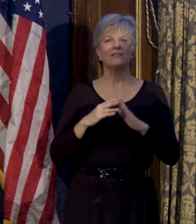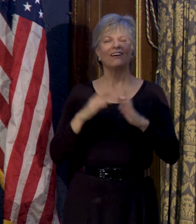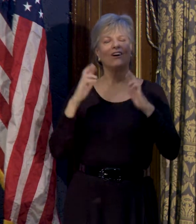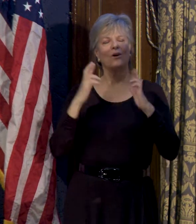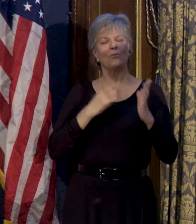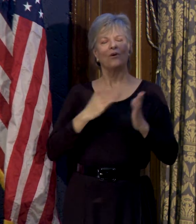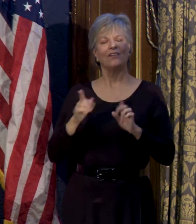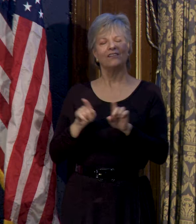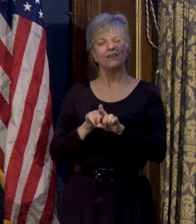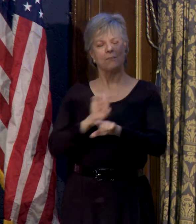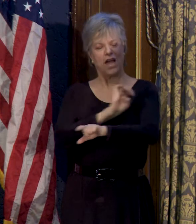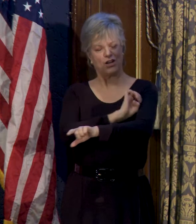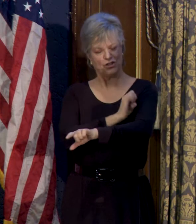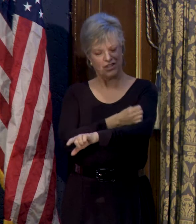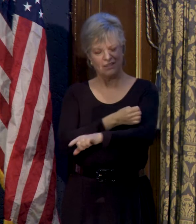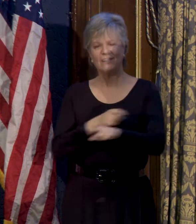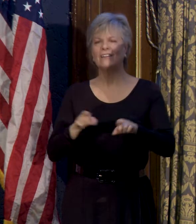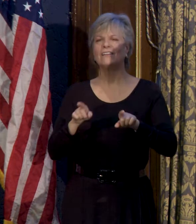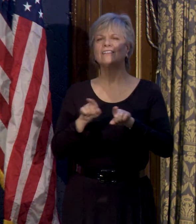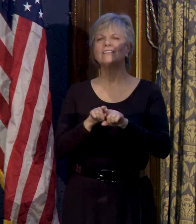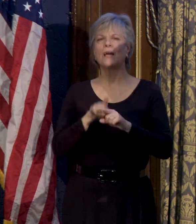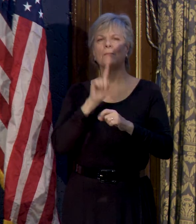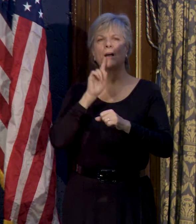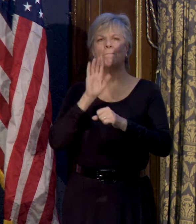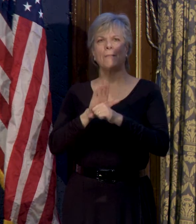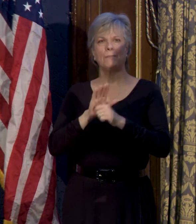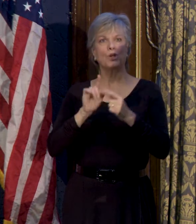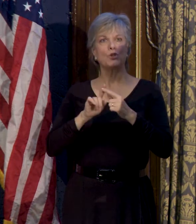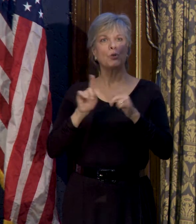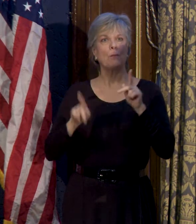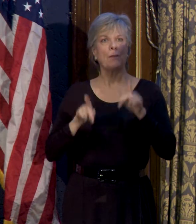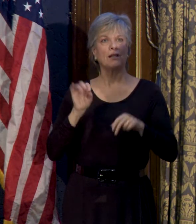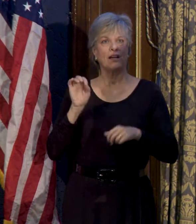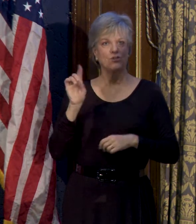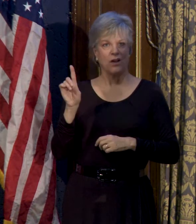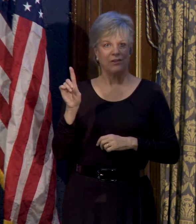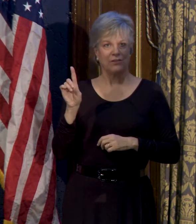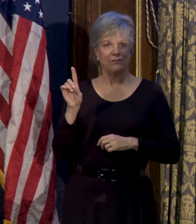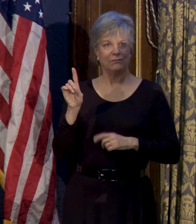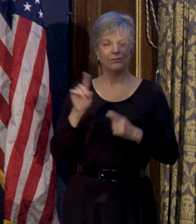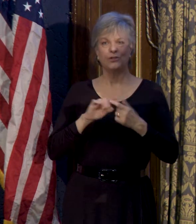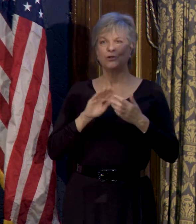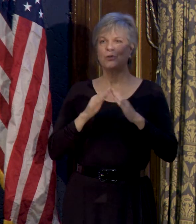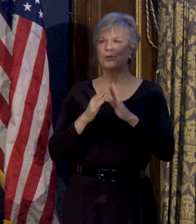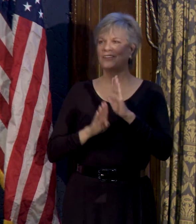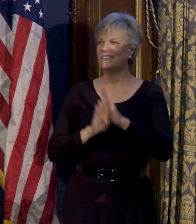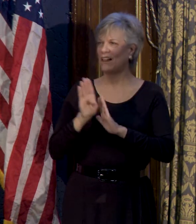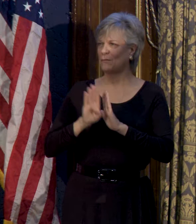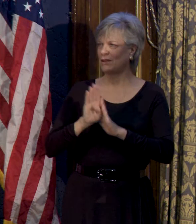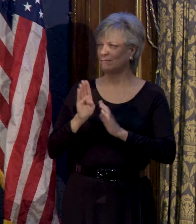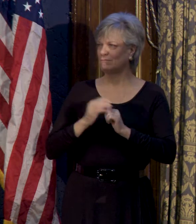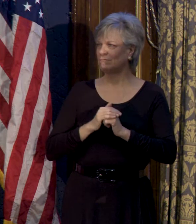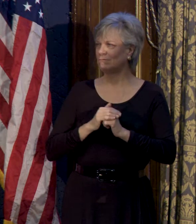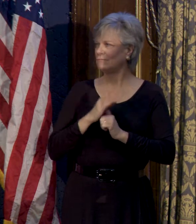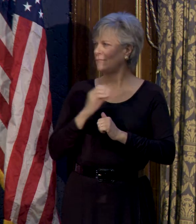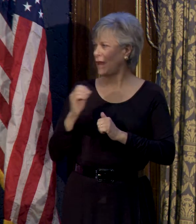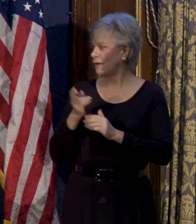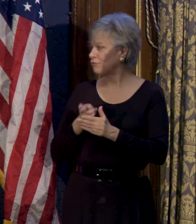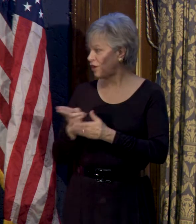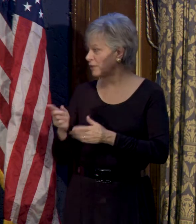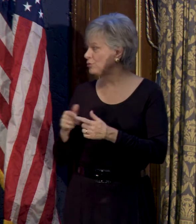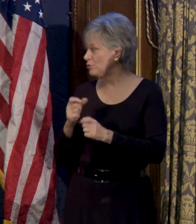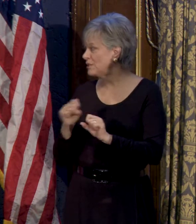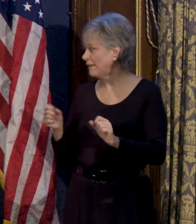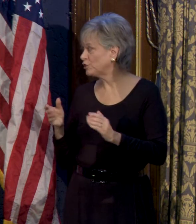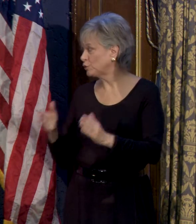the same energy and the same commitment to public education, to community development, and, frankly, to